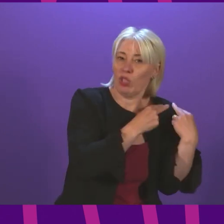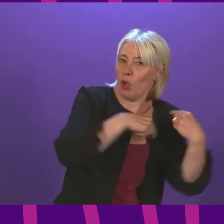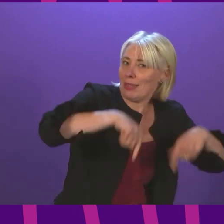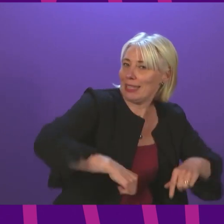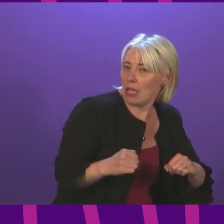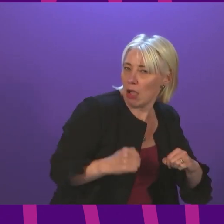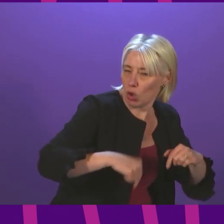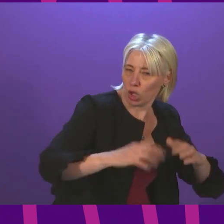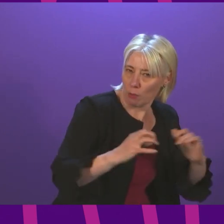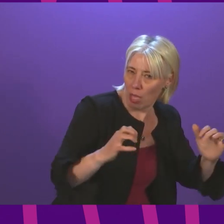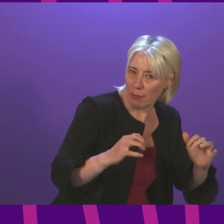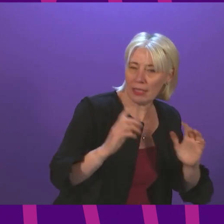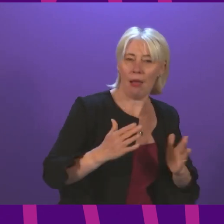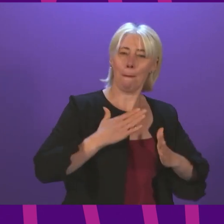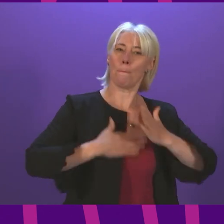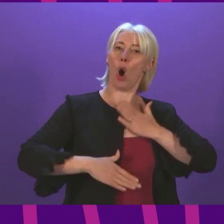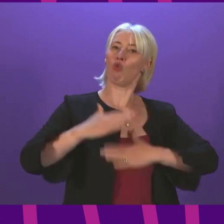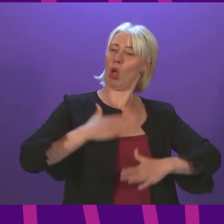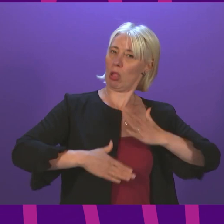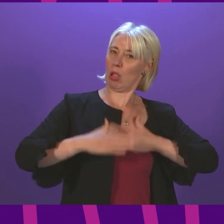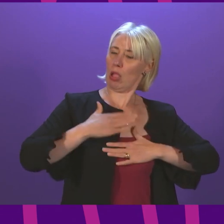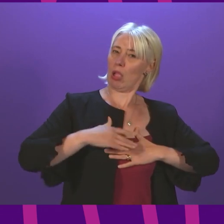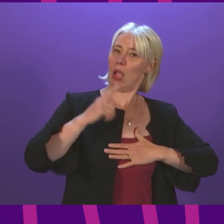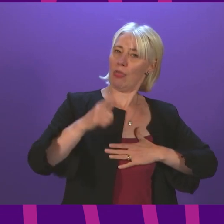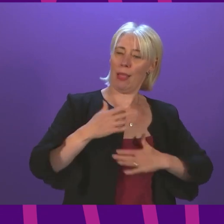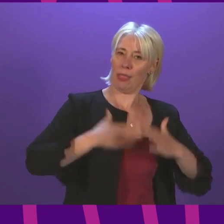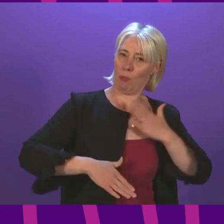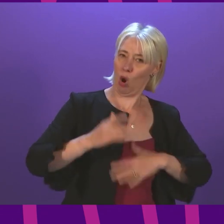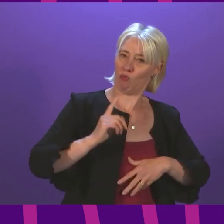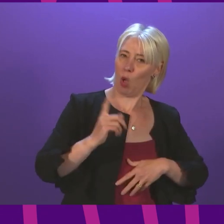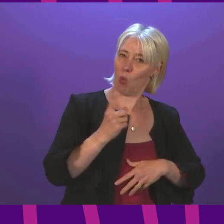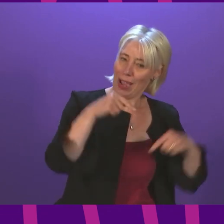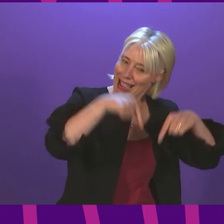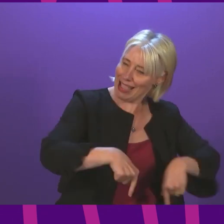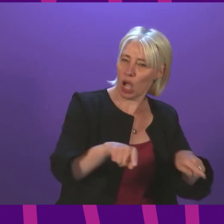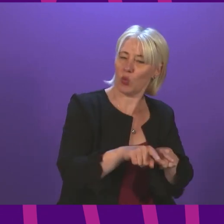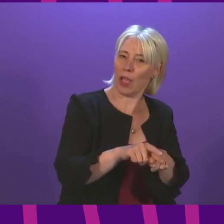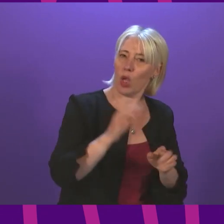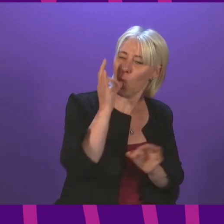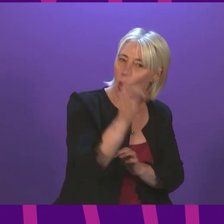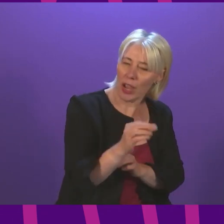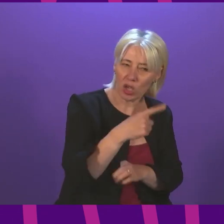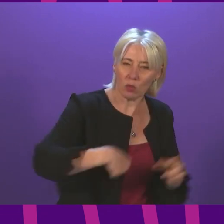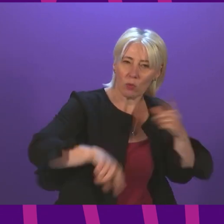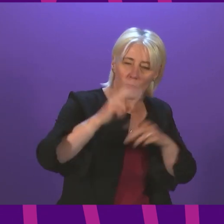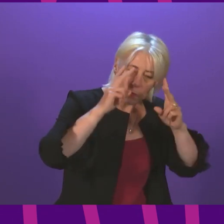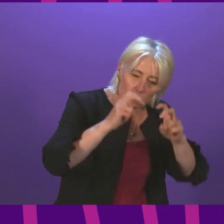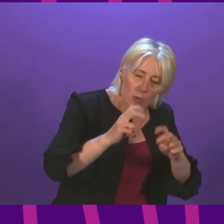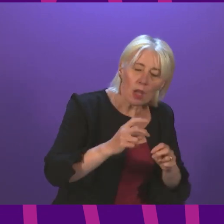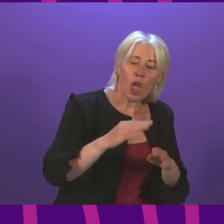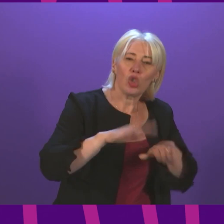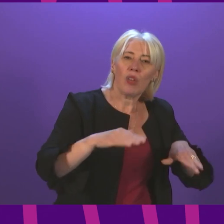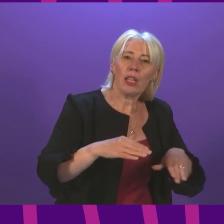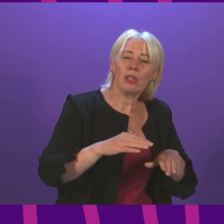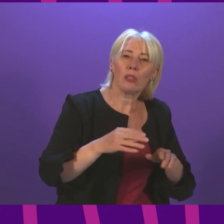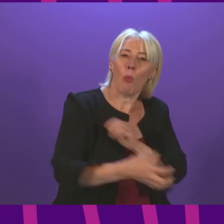If this is overall a moral question, then that moral quandary lies here too. The analysis of the Child Poverty Action